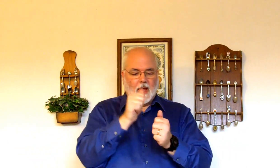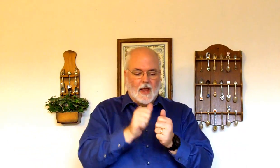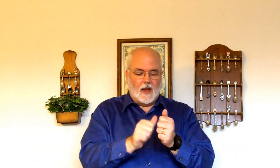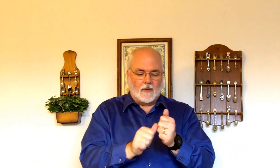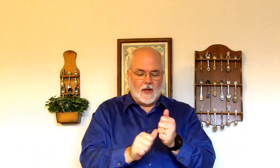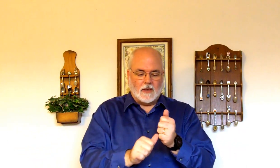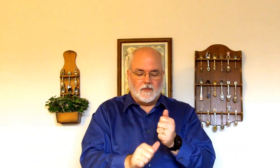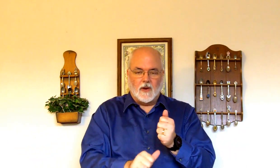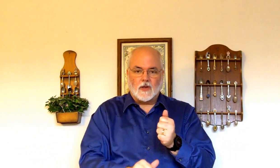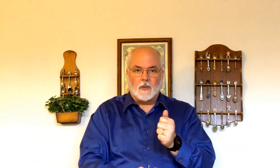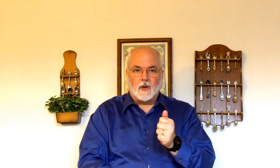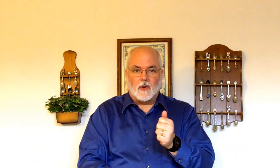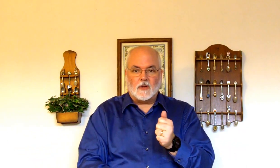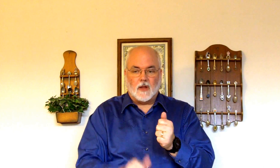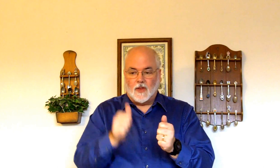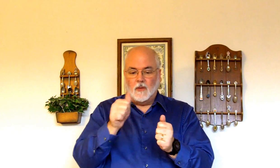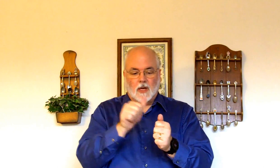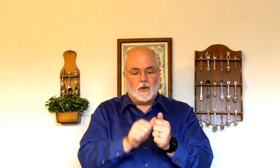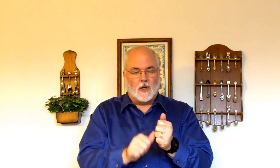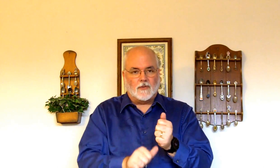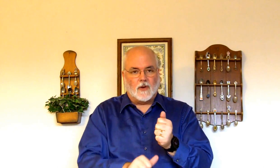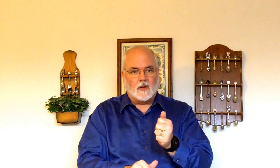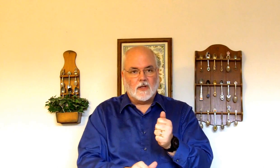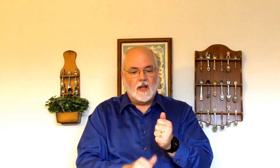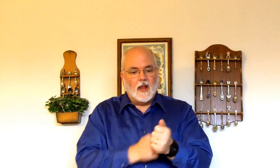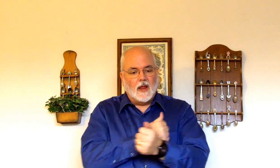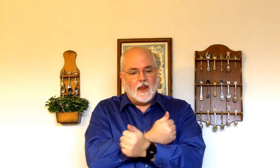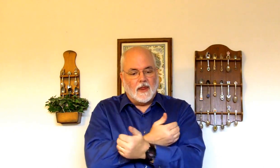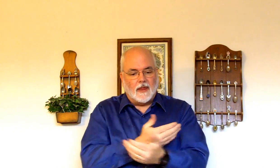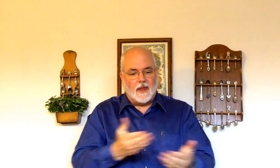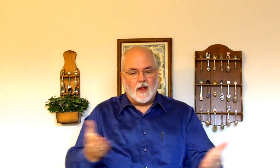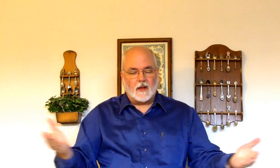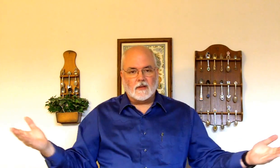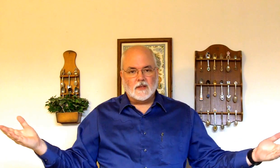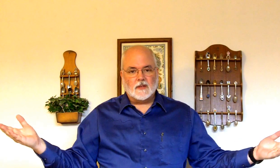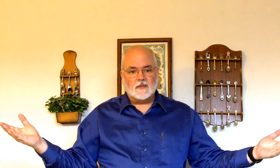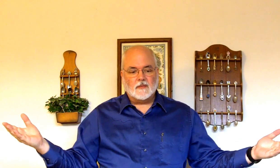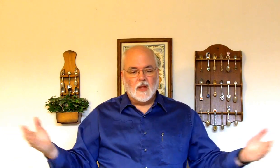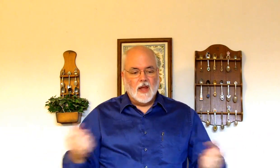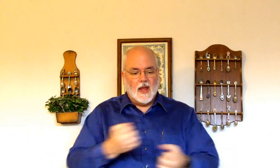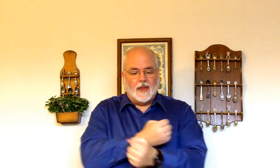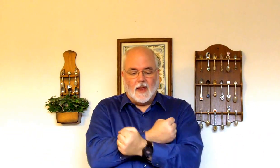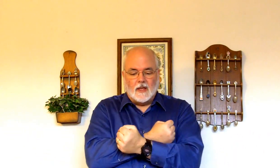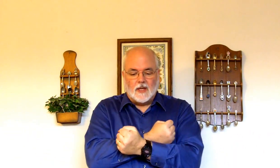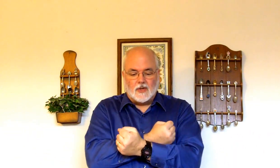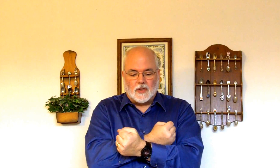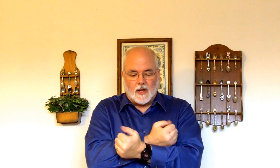Every. Is the fingers coming across. The thumb coming across the fingers. Things. Things is just like.